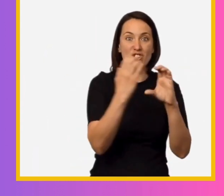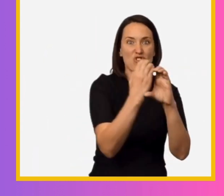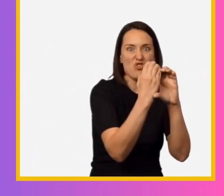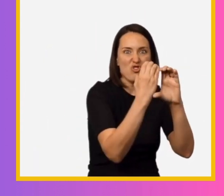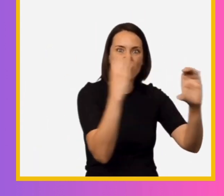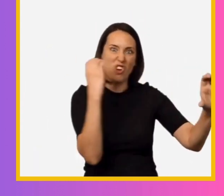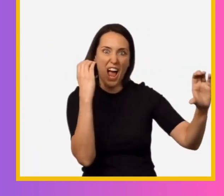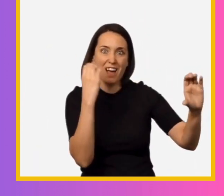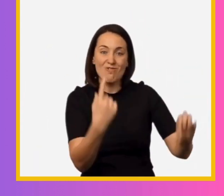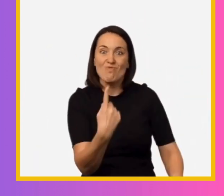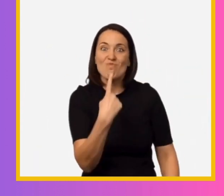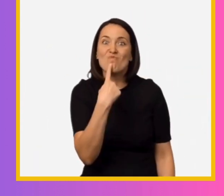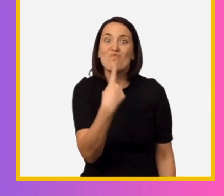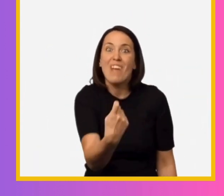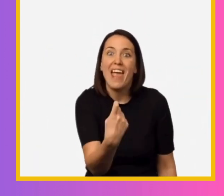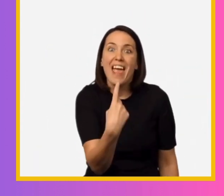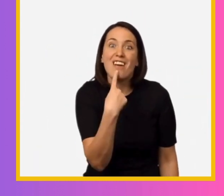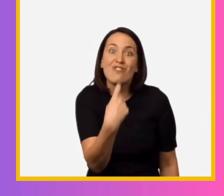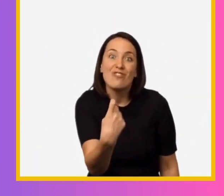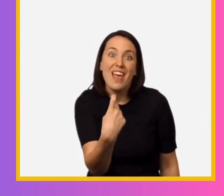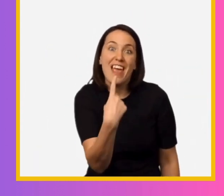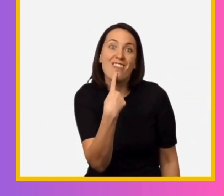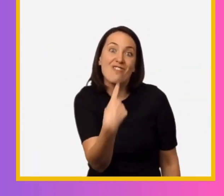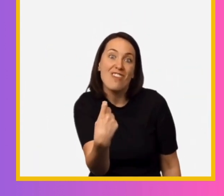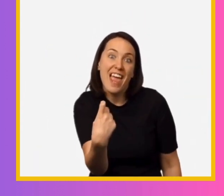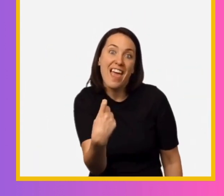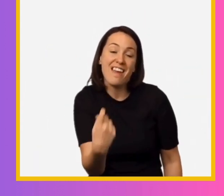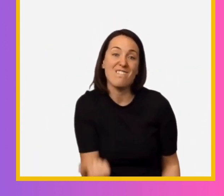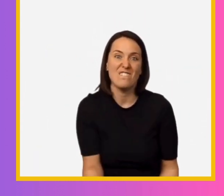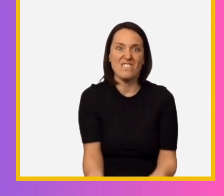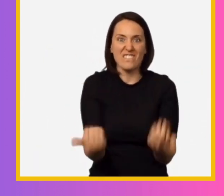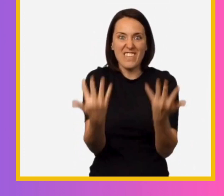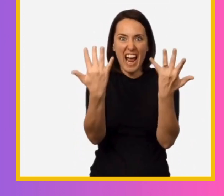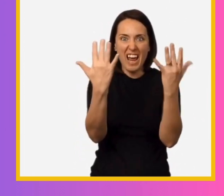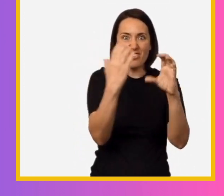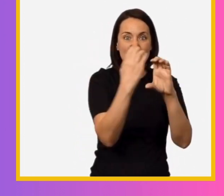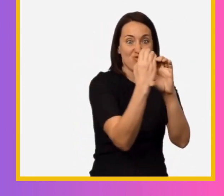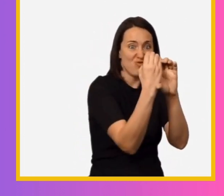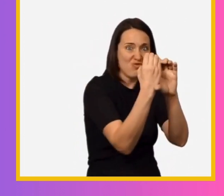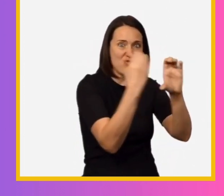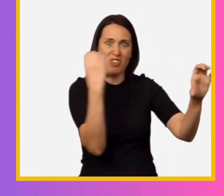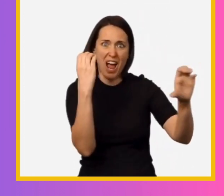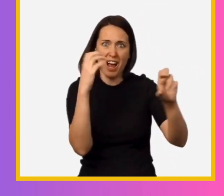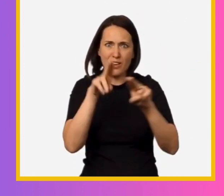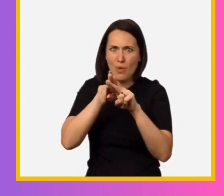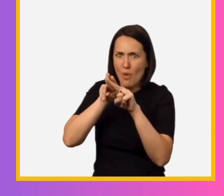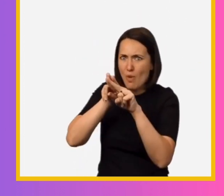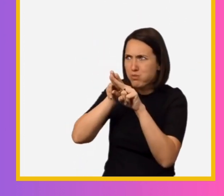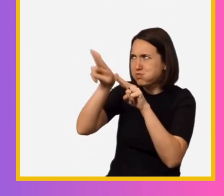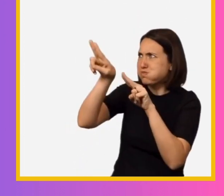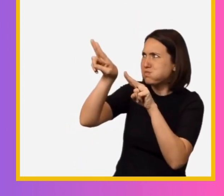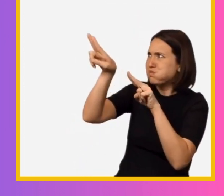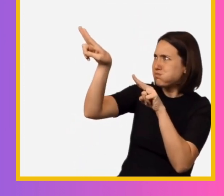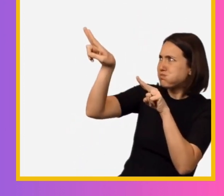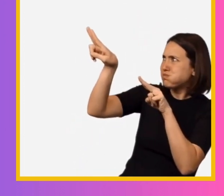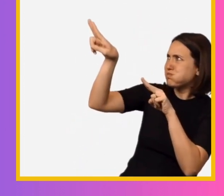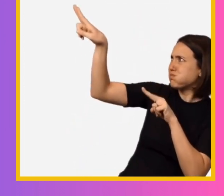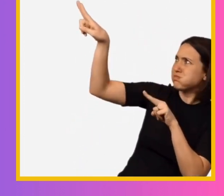Fire truck, red, red, red, fire, truck, ladder, up,